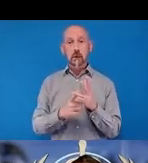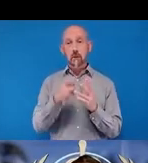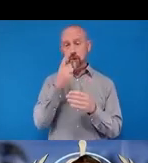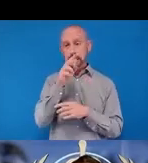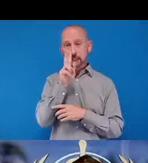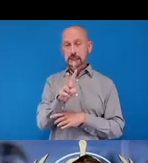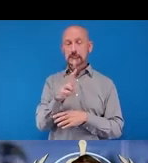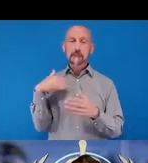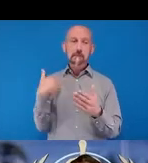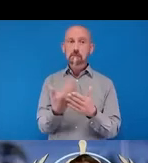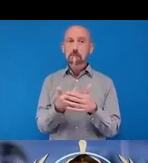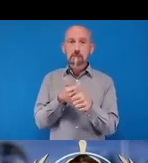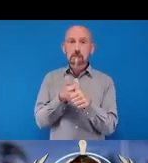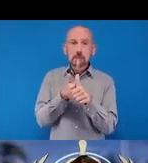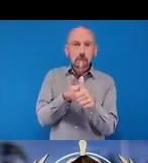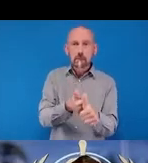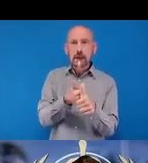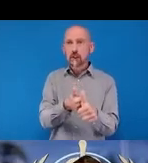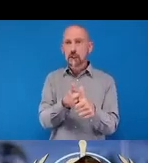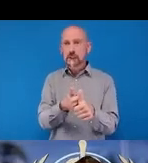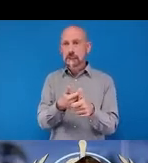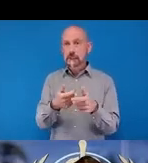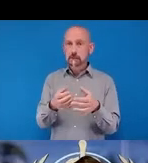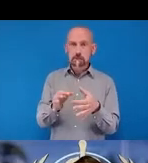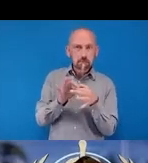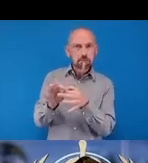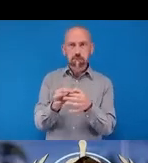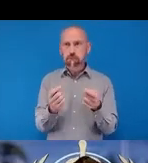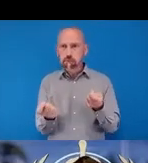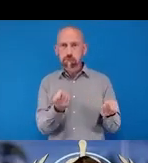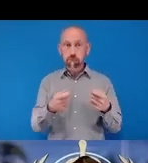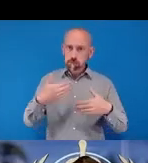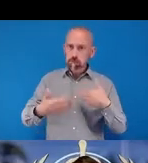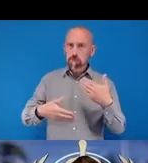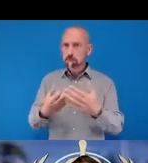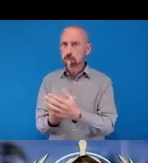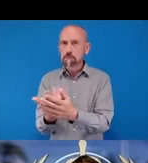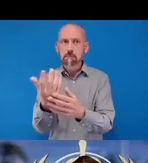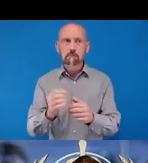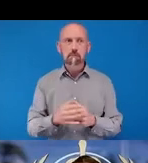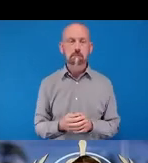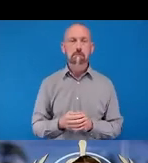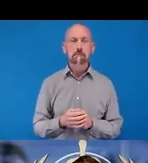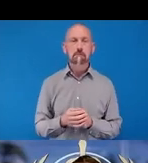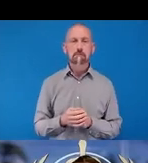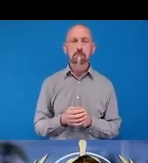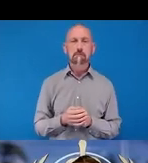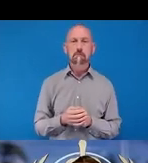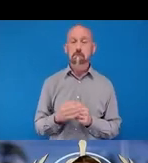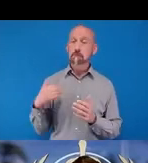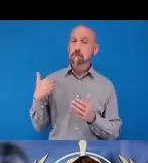continues moving the field forward. Alakos We have had in the last 20 years